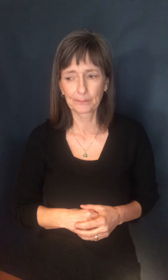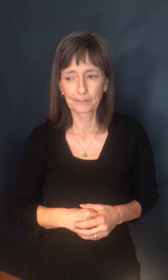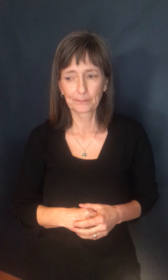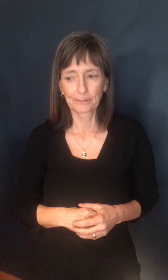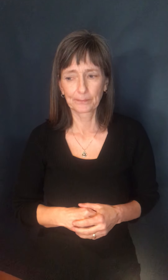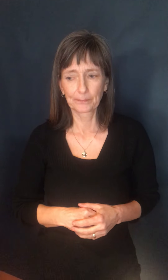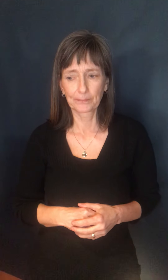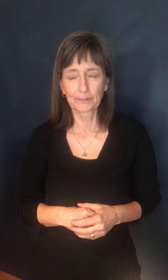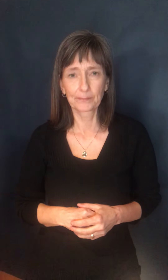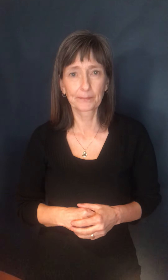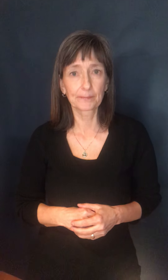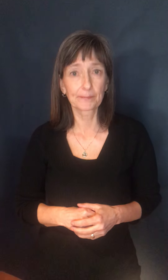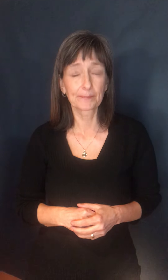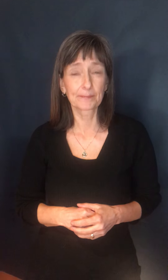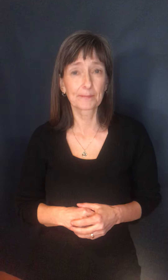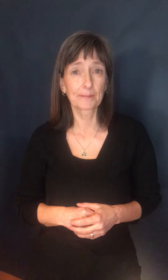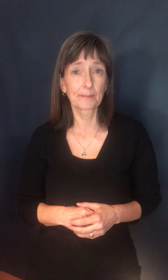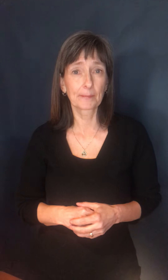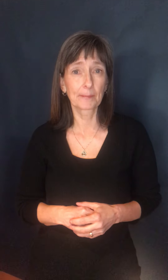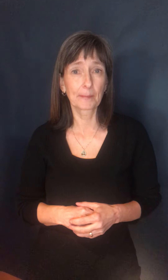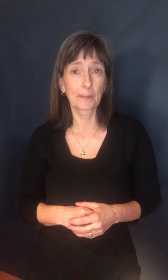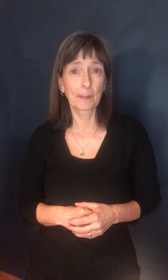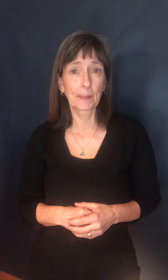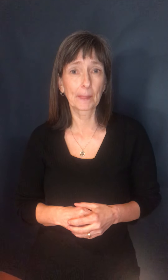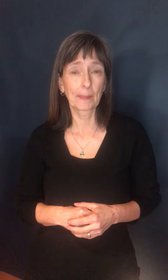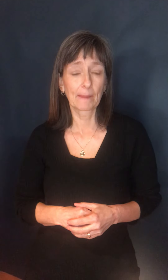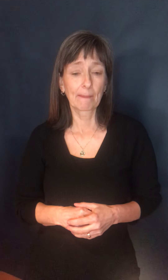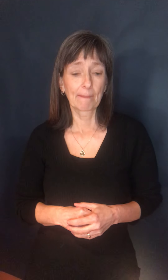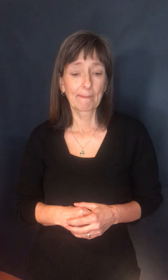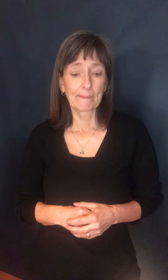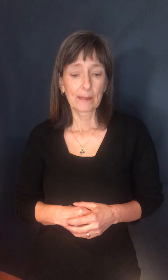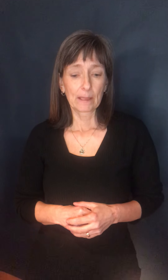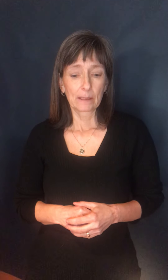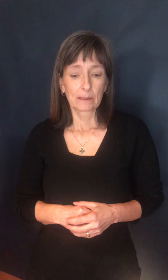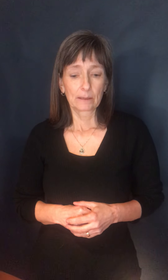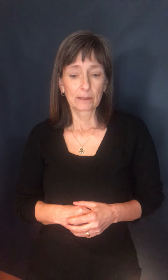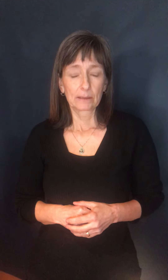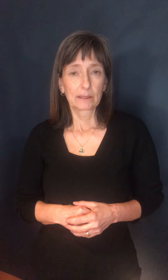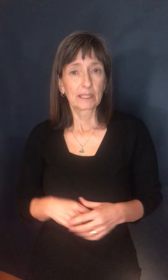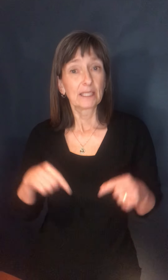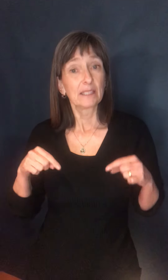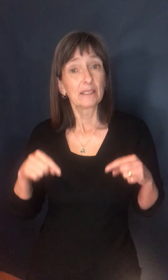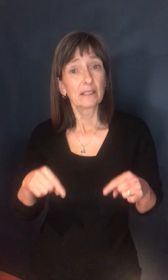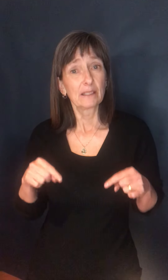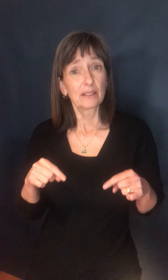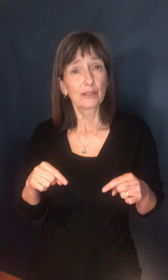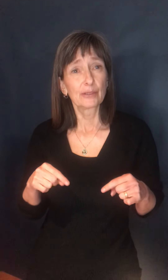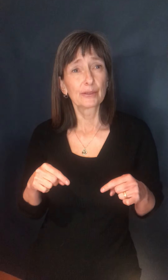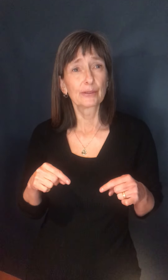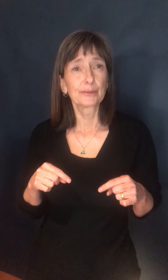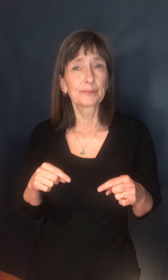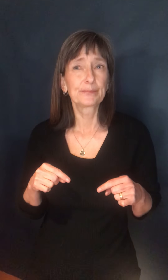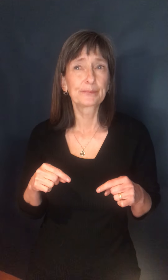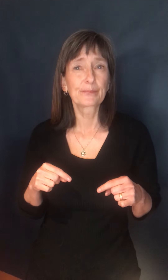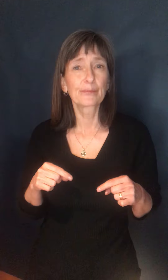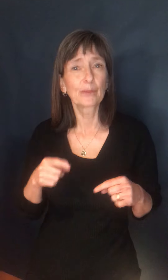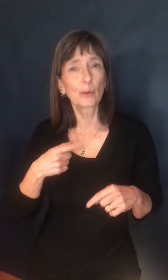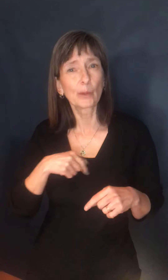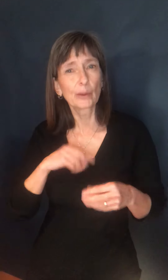Thanks, Elizabeth. So I think, you know, for us, we were looking at the numbers and just where we